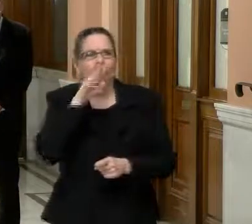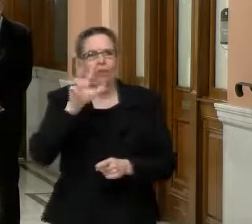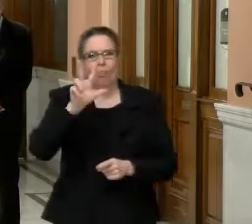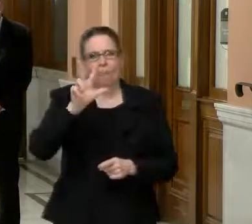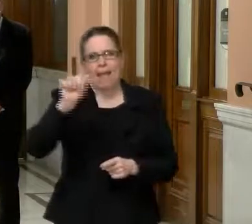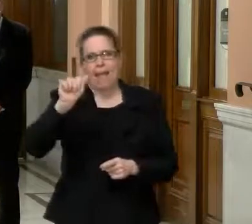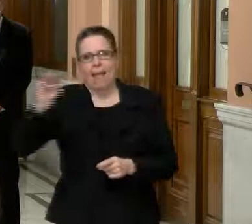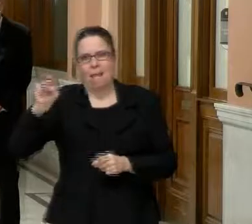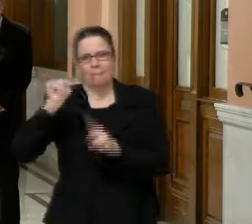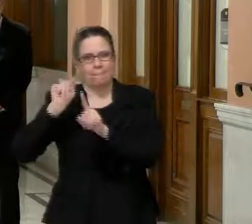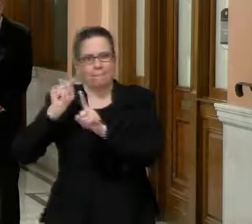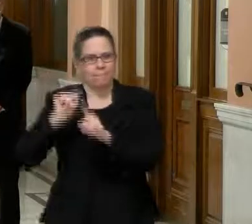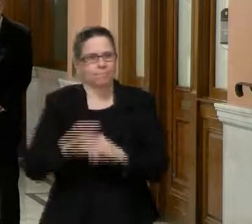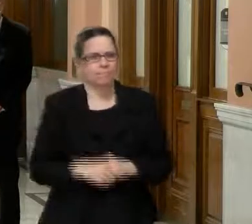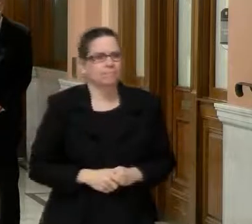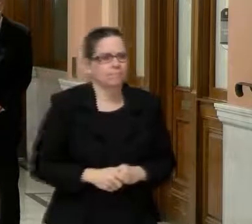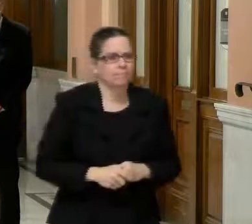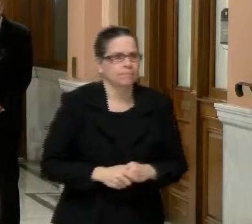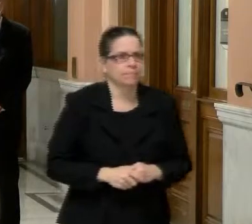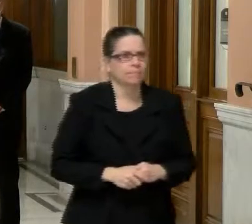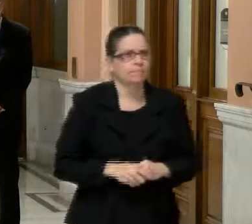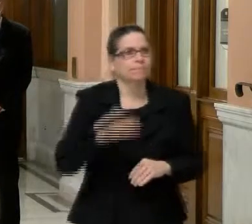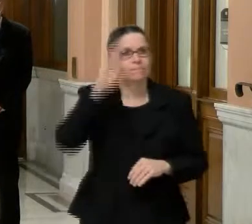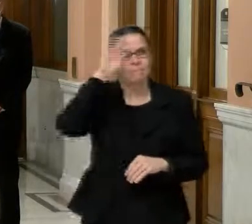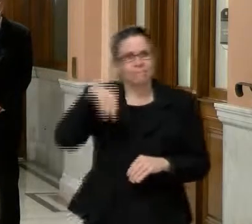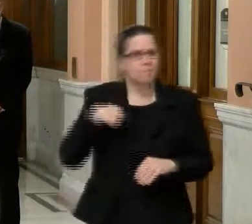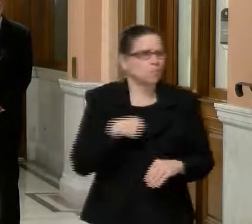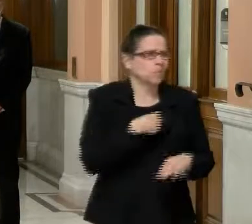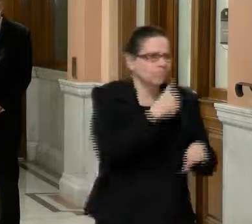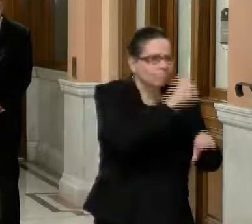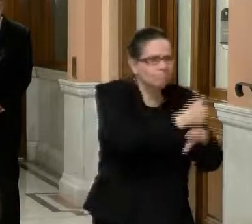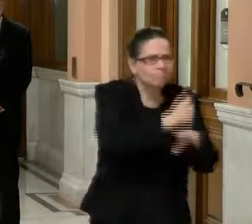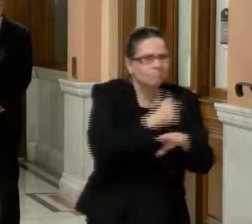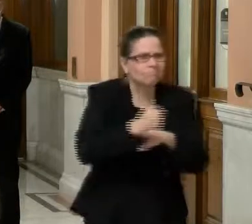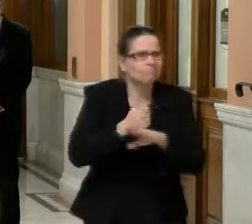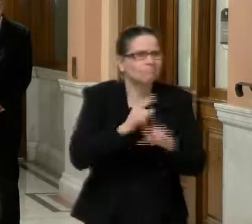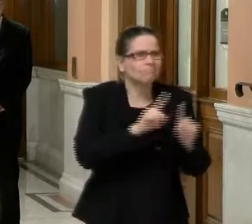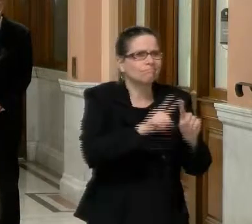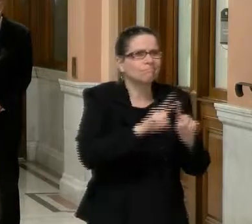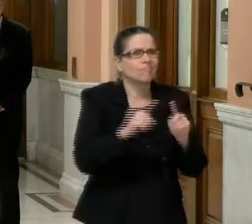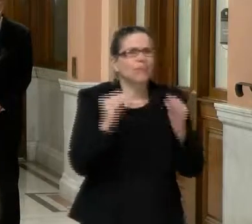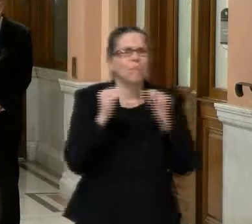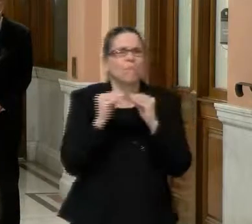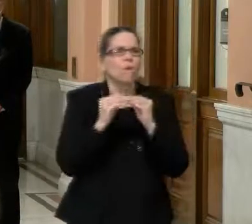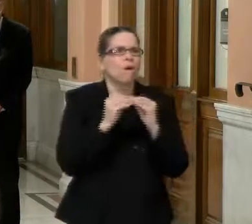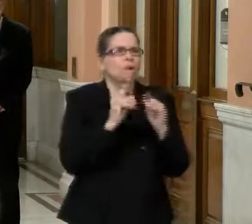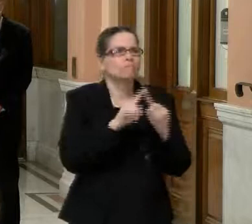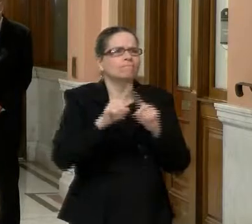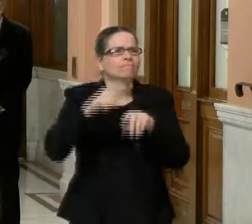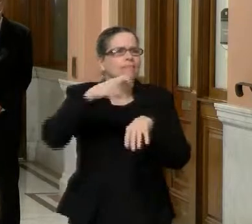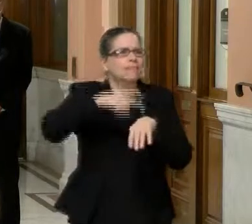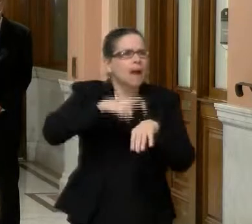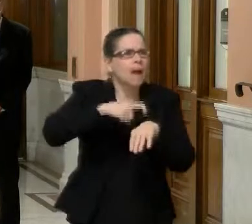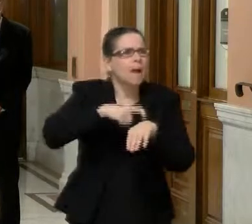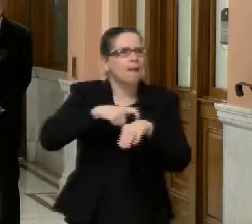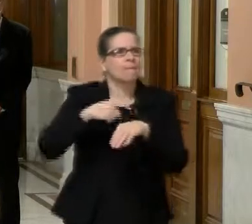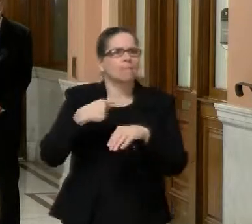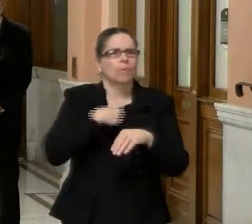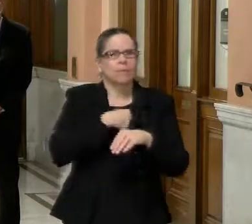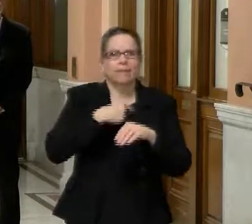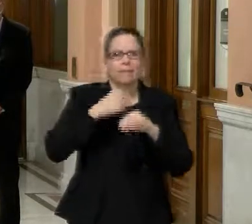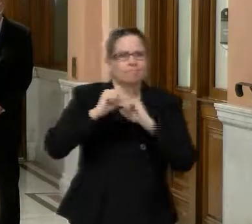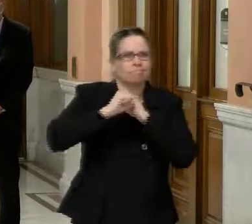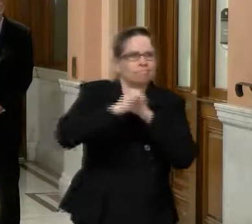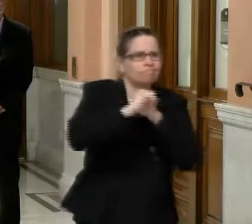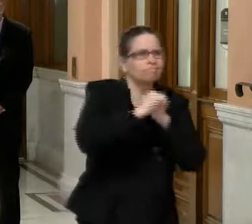and I know we will be setting up additional, um, town hall meetings with other media outlets and we thank everyone for